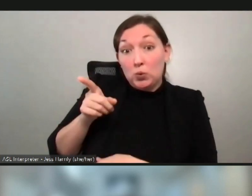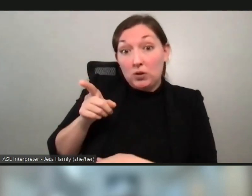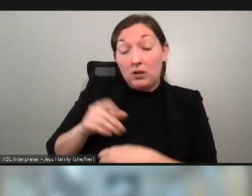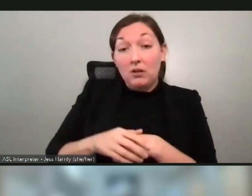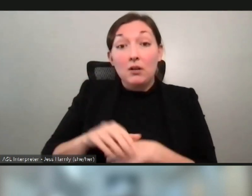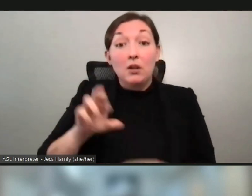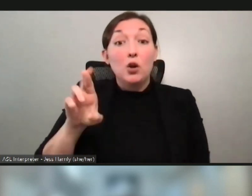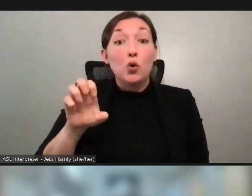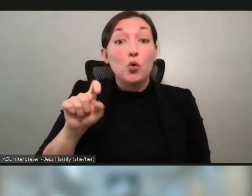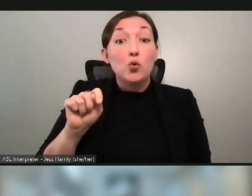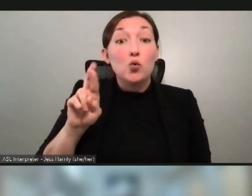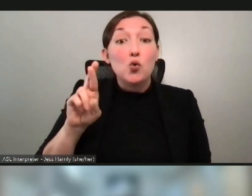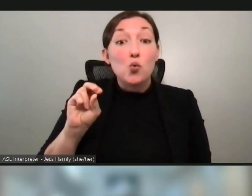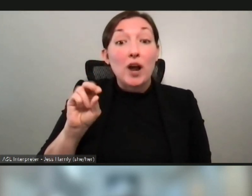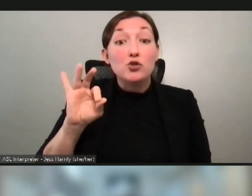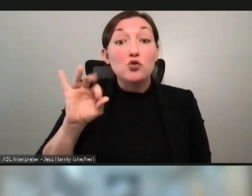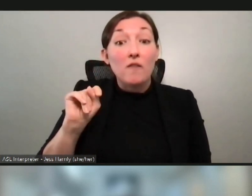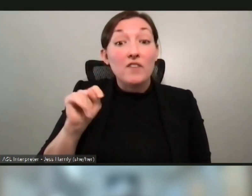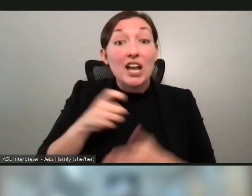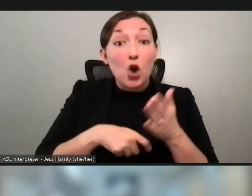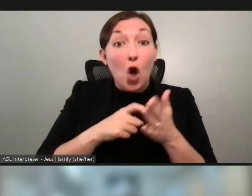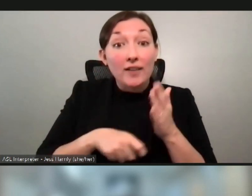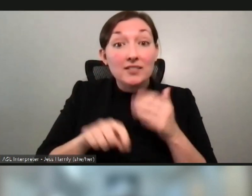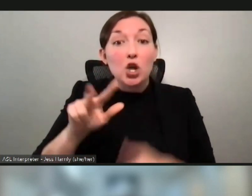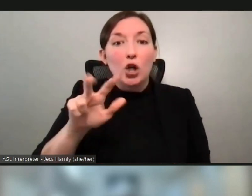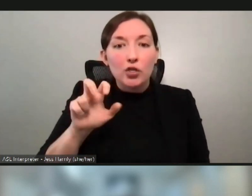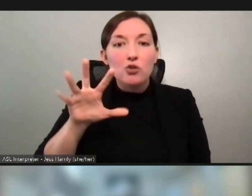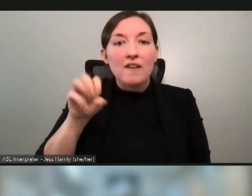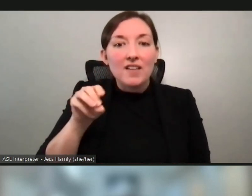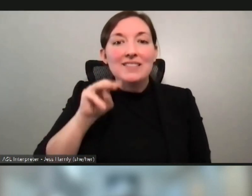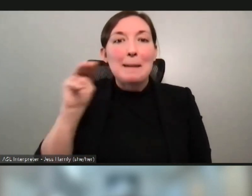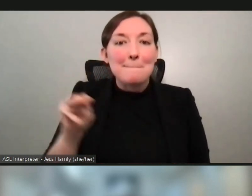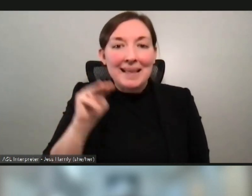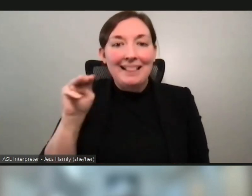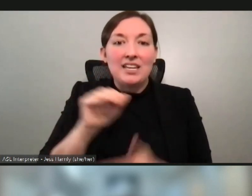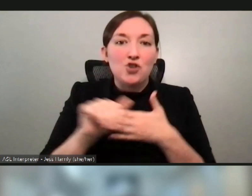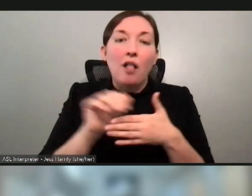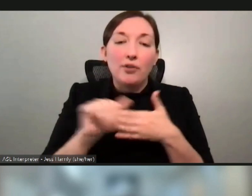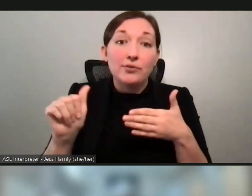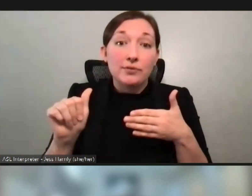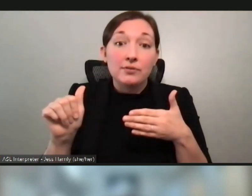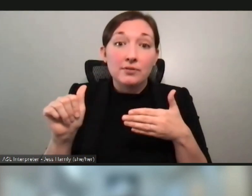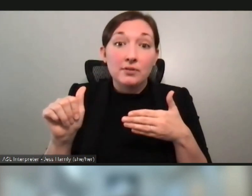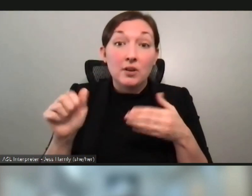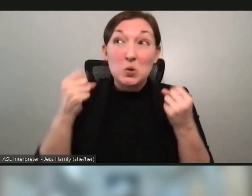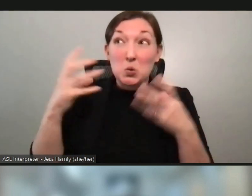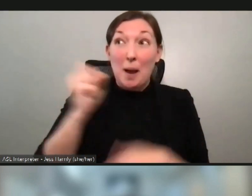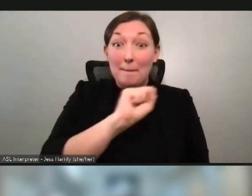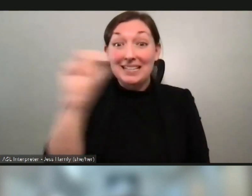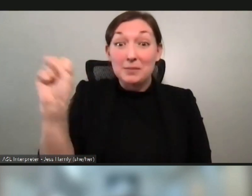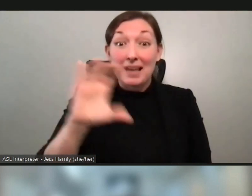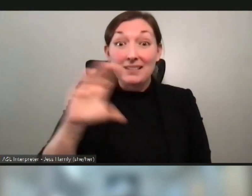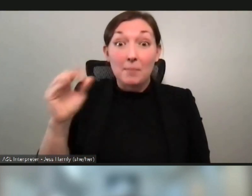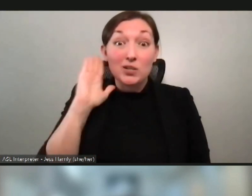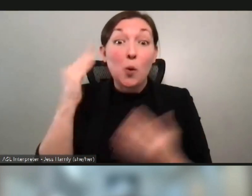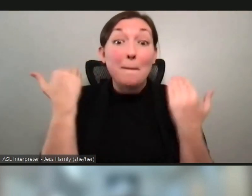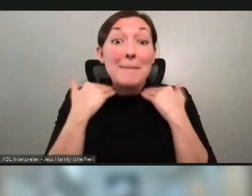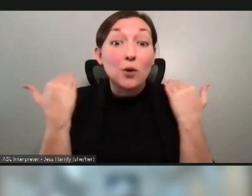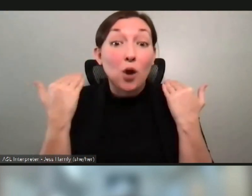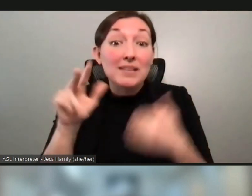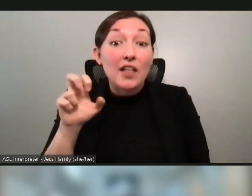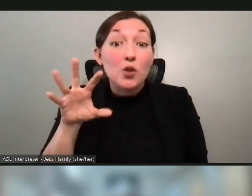$350 million. Now the question is how many of your space companies out there go bankrupt at $350 million?